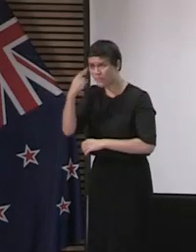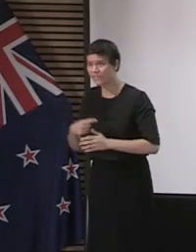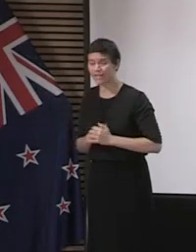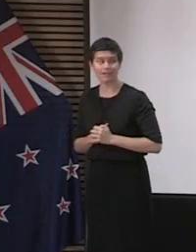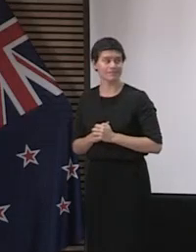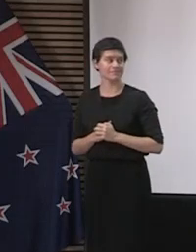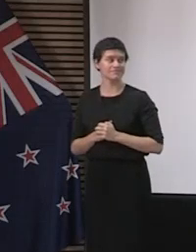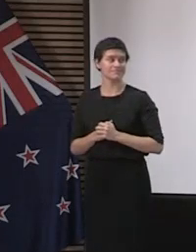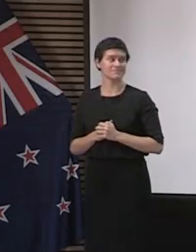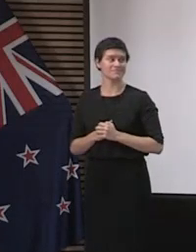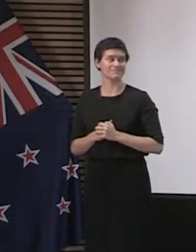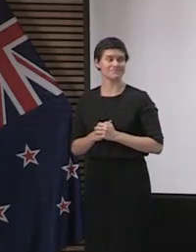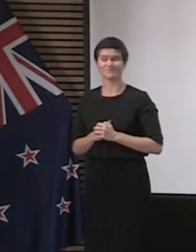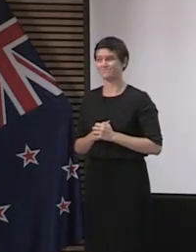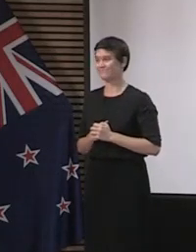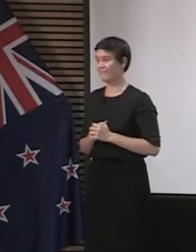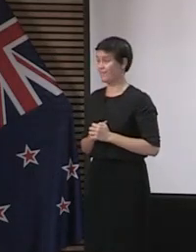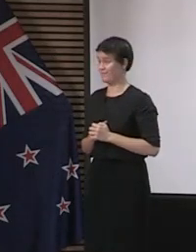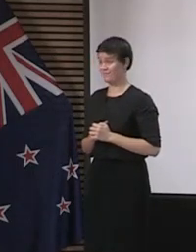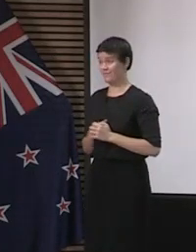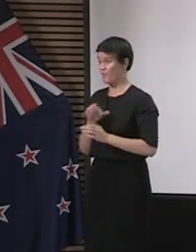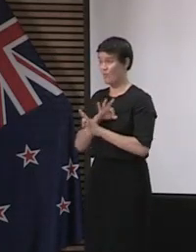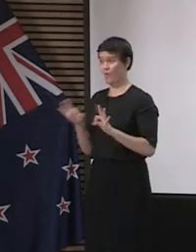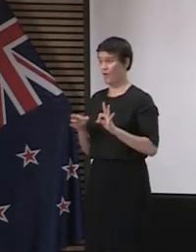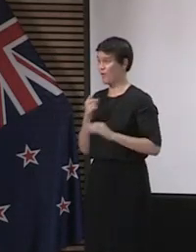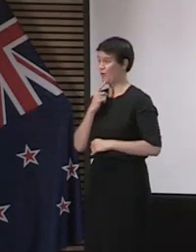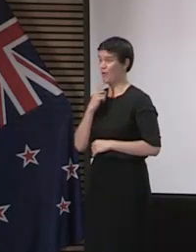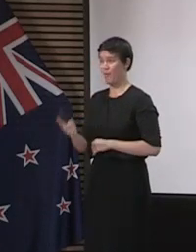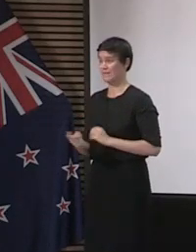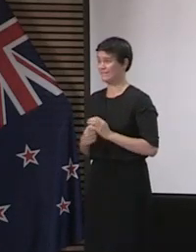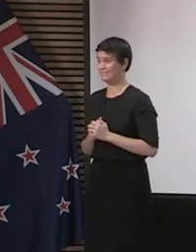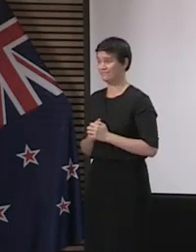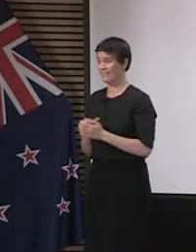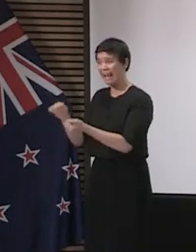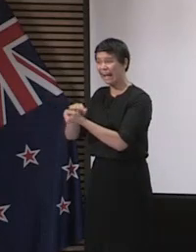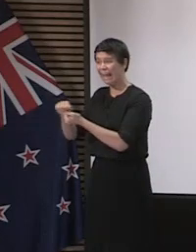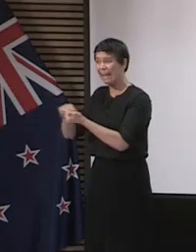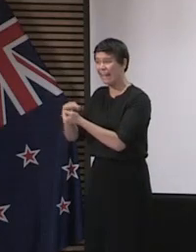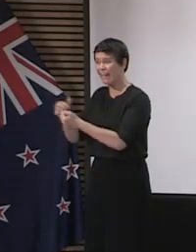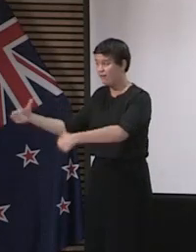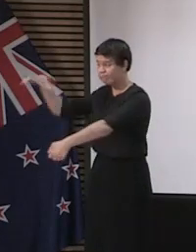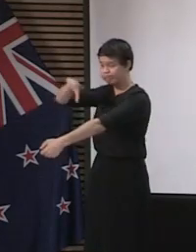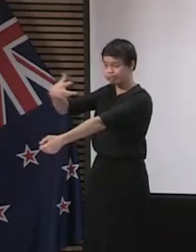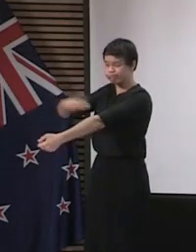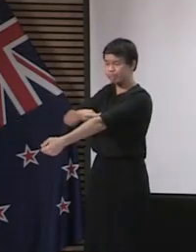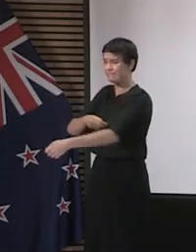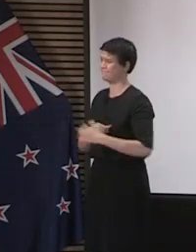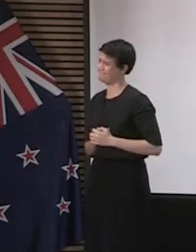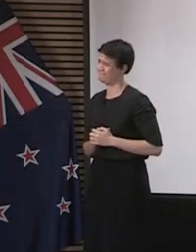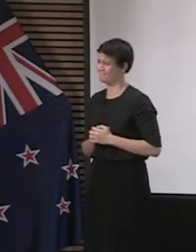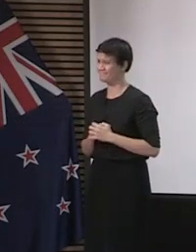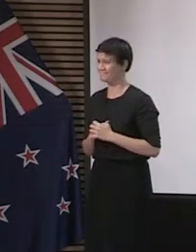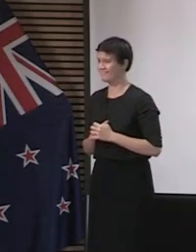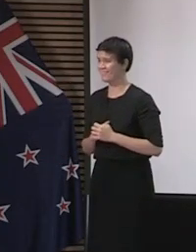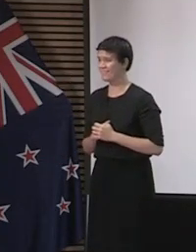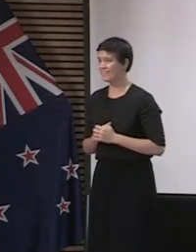I don't think I need to comment on that Prime Minister. No, I think probably we'll let your silence speak for itself. Tova? It is worth asking about though, isn't it?